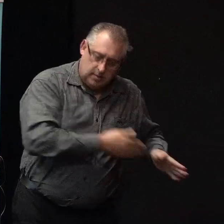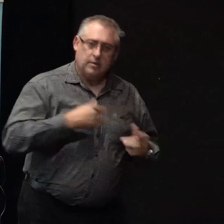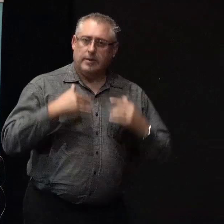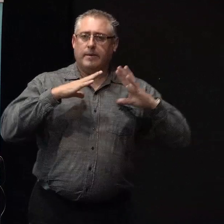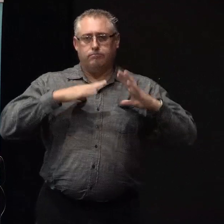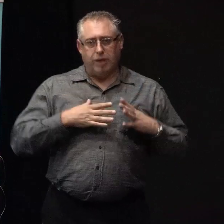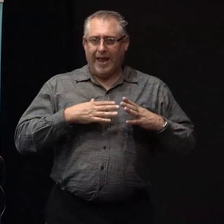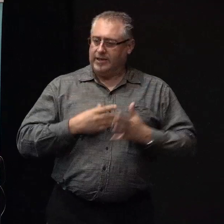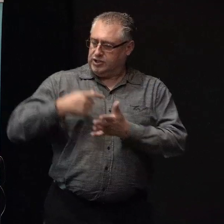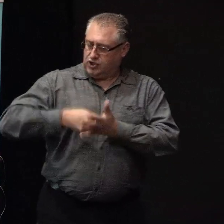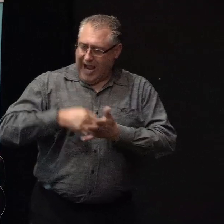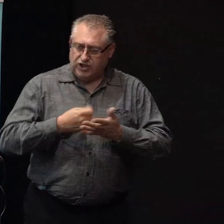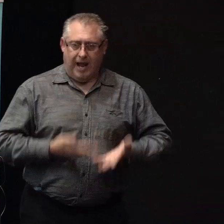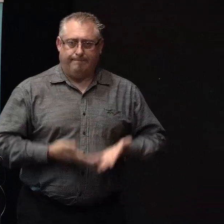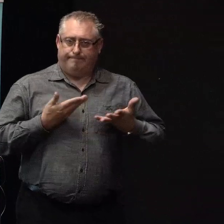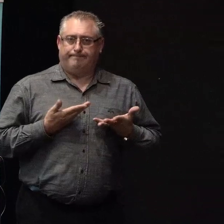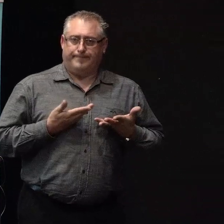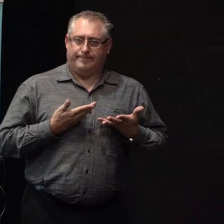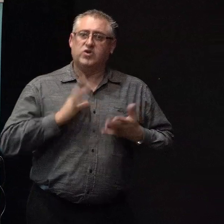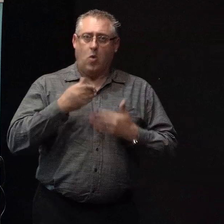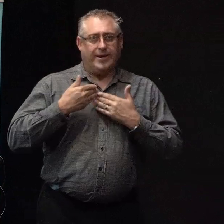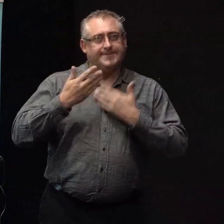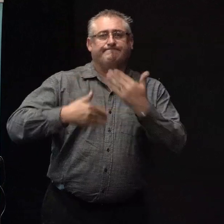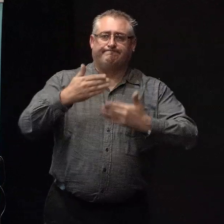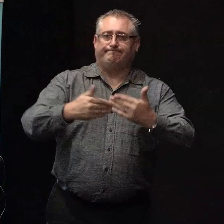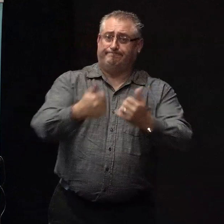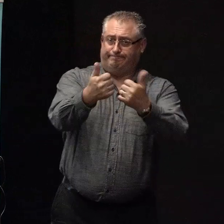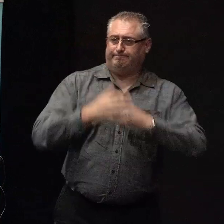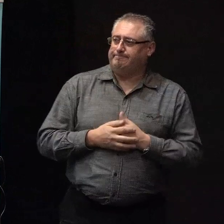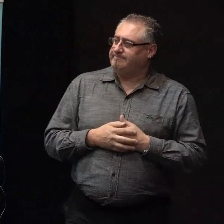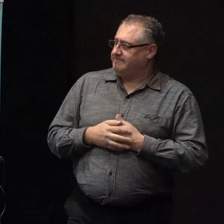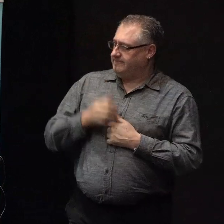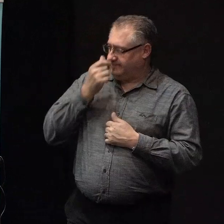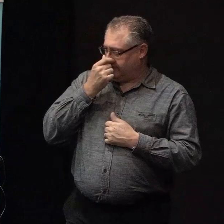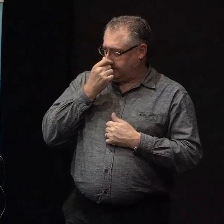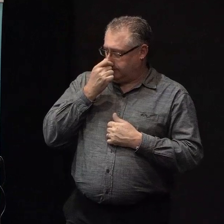break, to recharge our batteries so that we last the distance. And Lucy's going to talk a little bit about that.